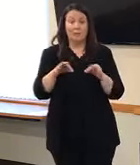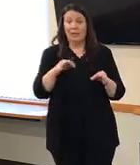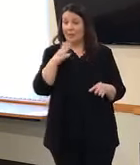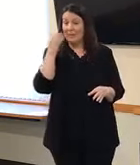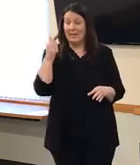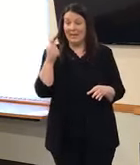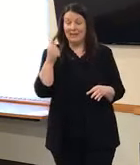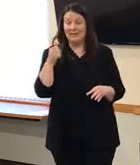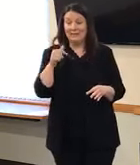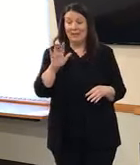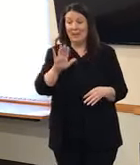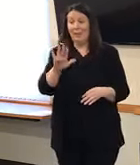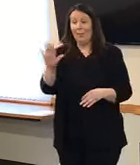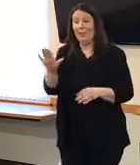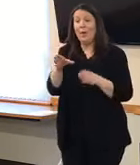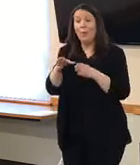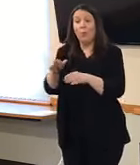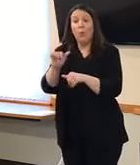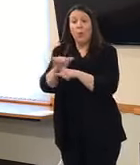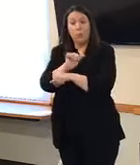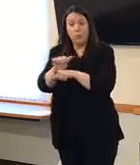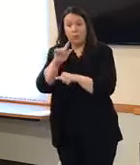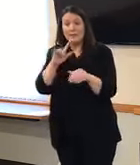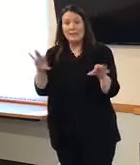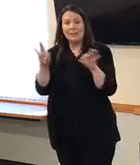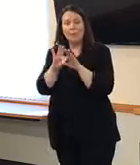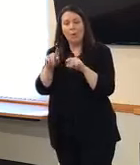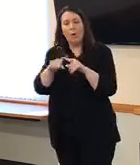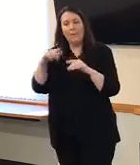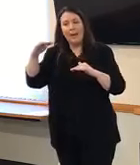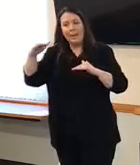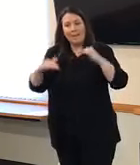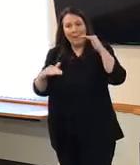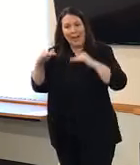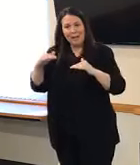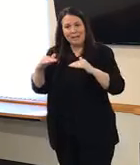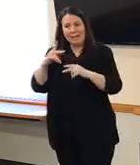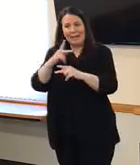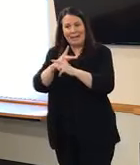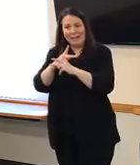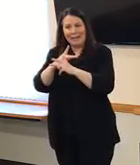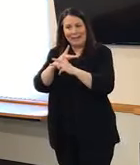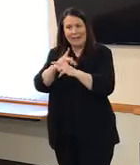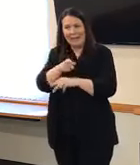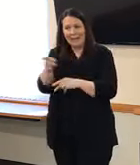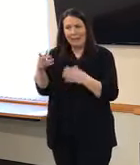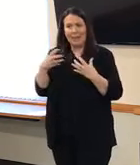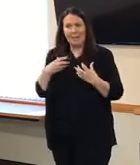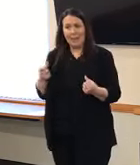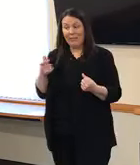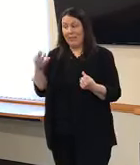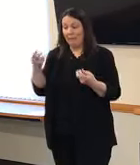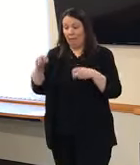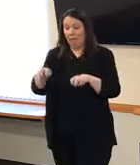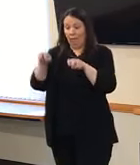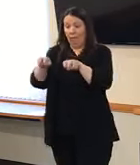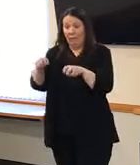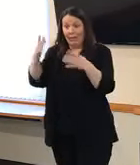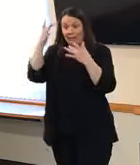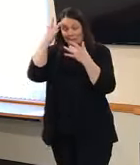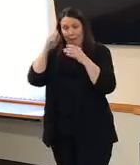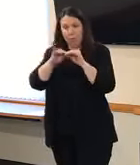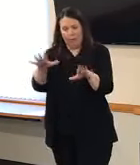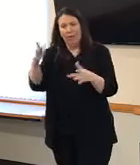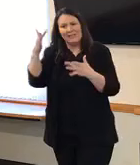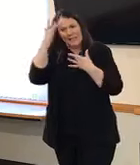know, this is essential things that they're doing, but kind of that balance of, you know, cause then they all get sick, then, you know, we don't have that service. Right. So